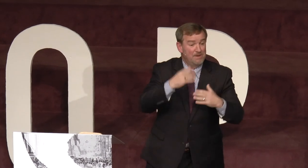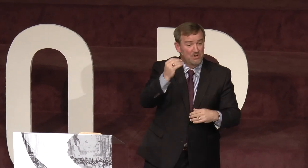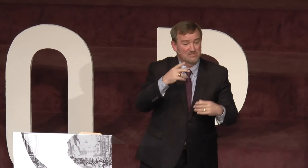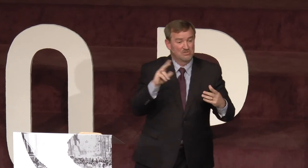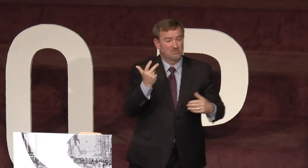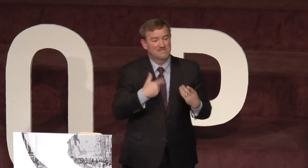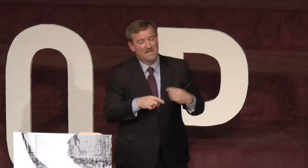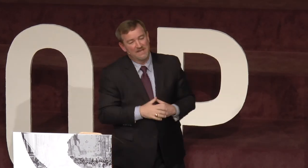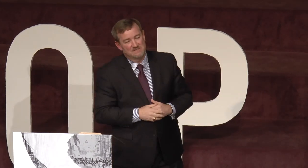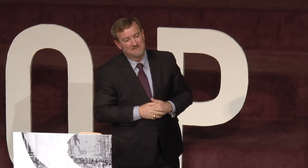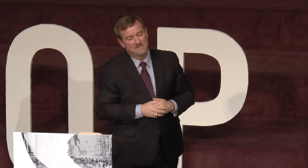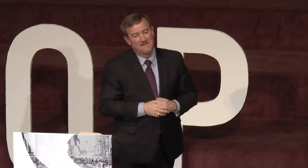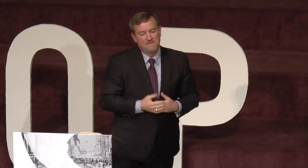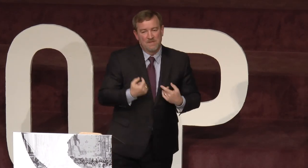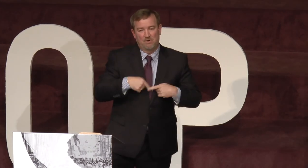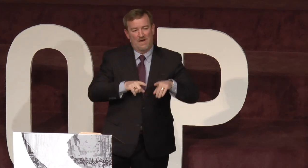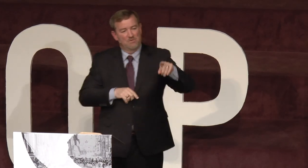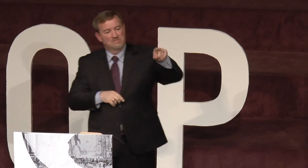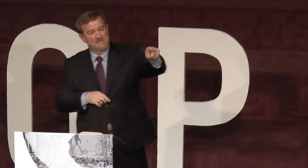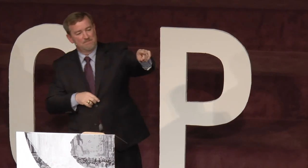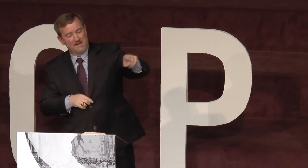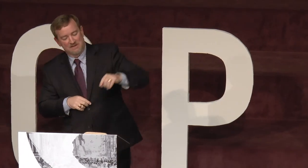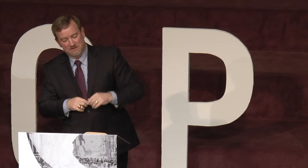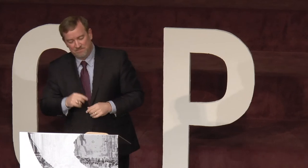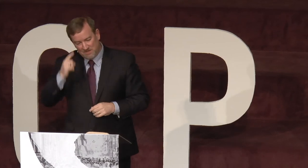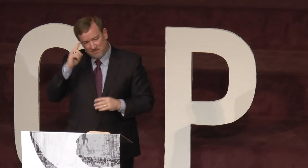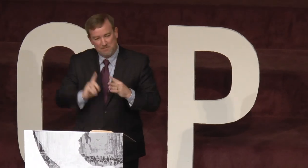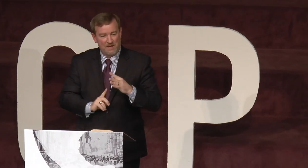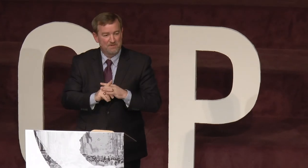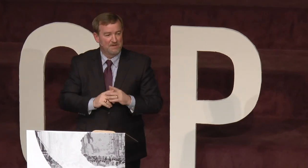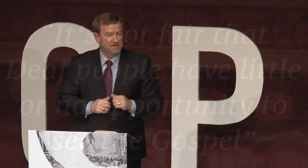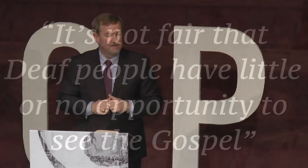memorized those three signs. But while I was sitting back there, a thought popped in my mind.